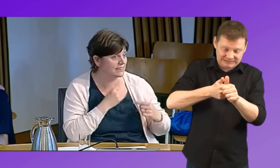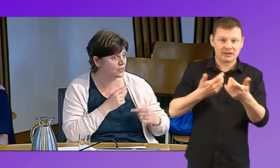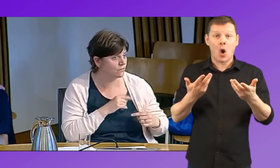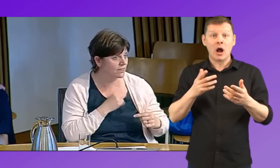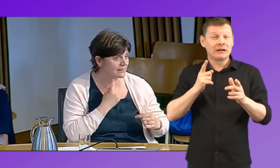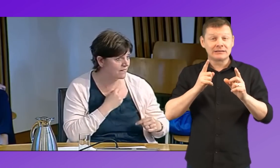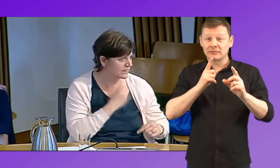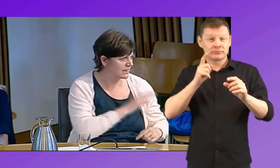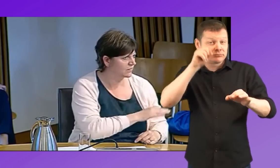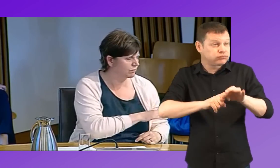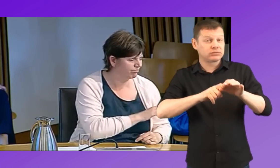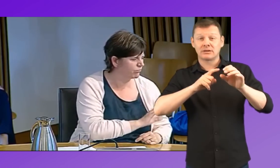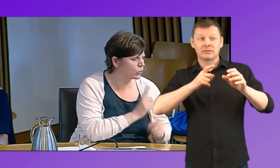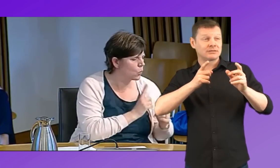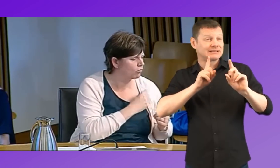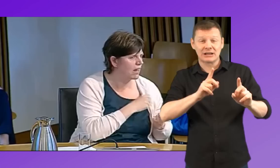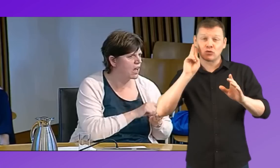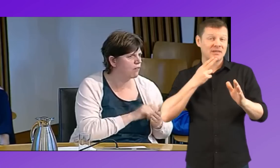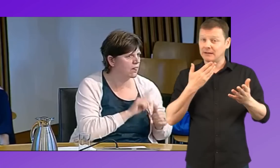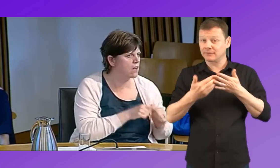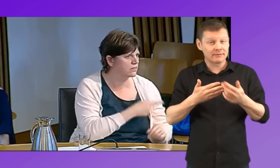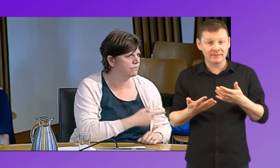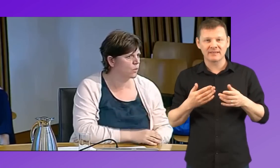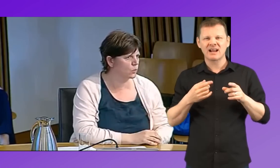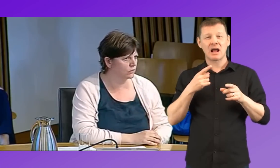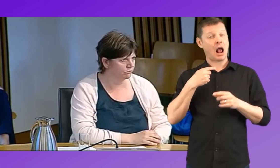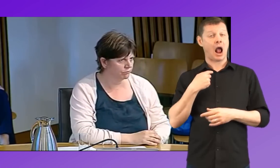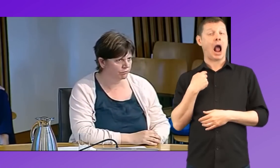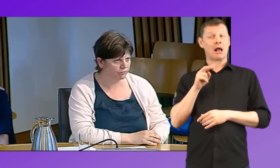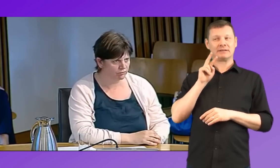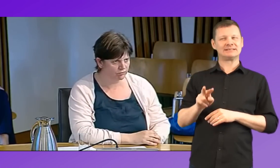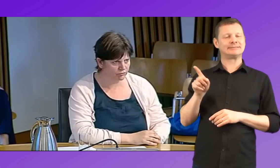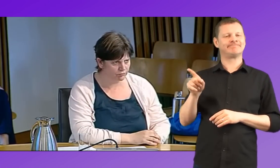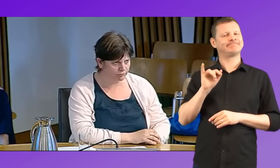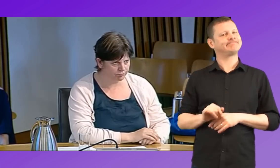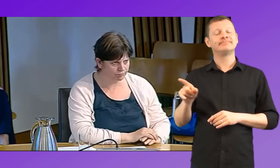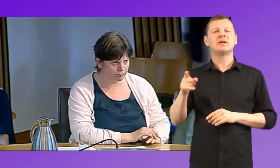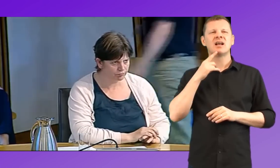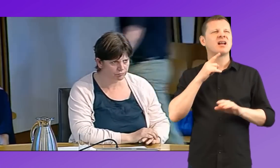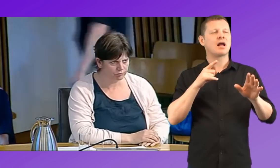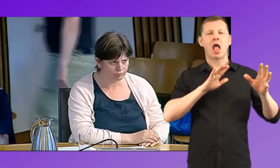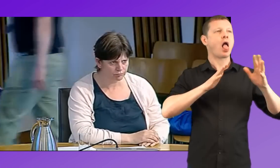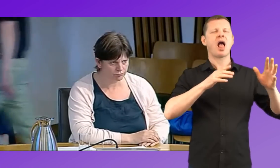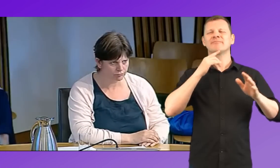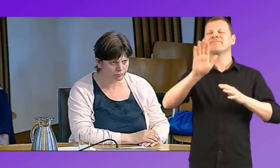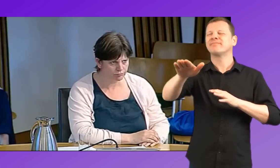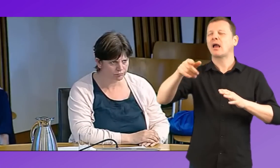to speed or a teacher of the deaf even? You know, I've seen teachers of the deaf. I've seen one of them saying, oh, don't worry about it. I'll write it down for you later. I'll tell you later.